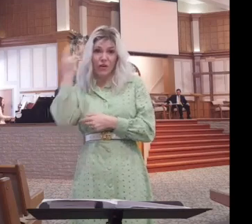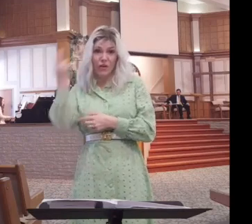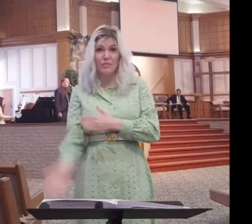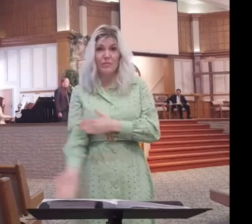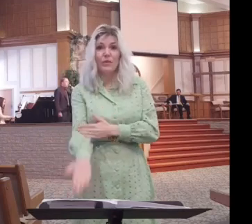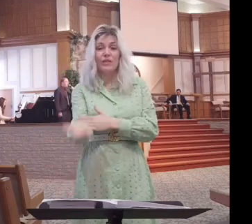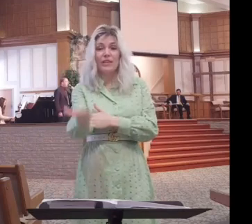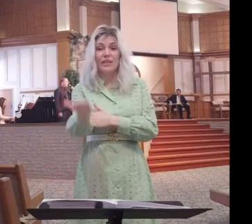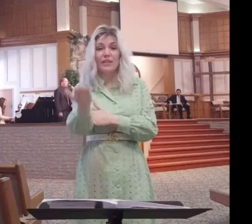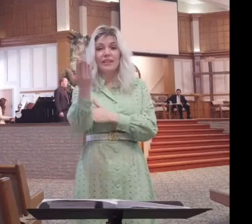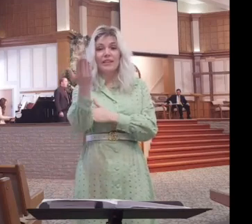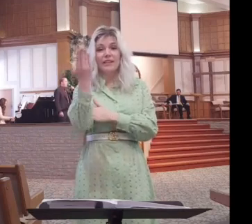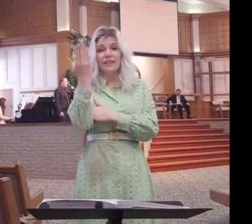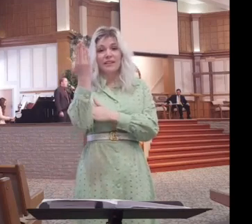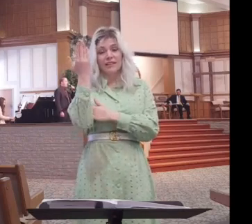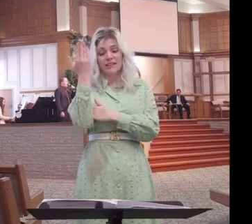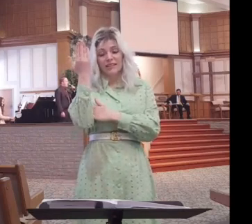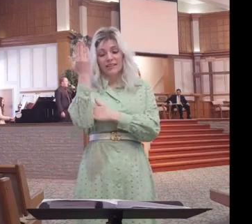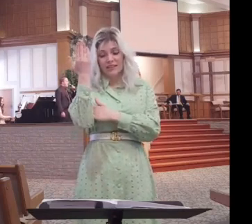morning hath come